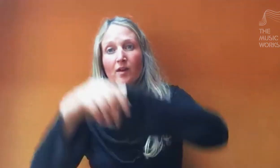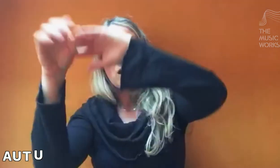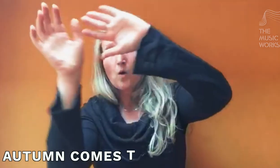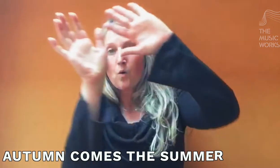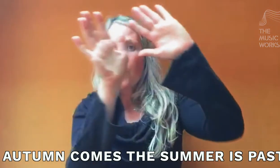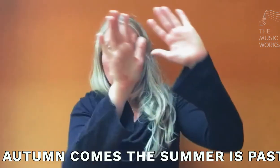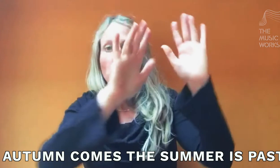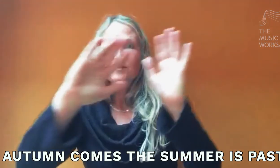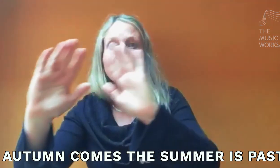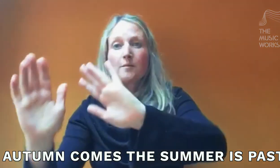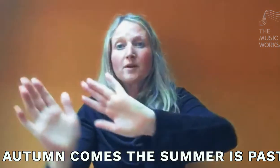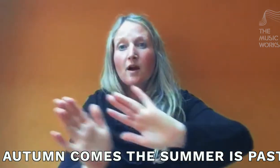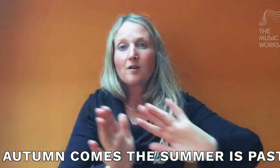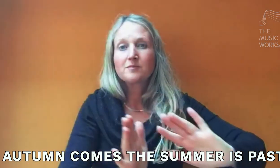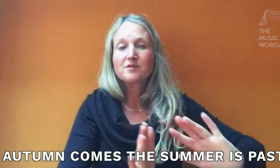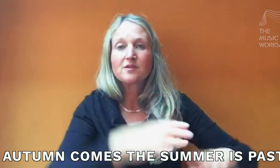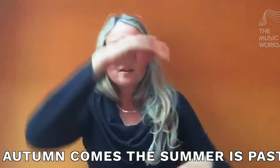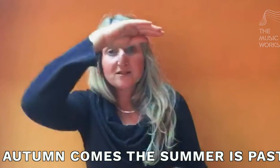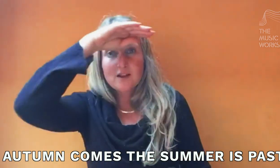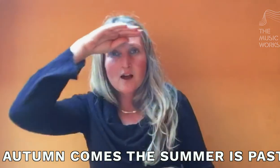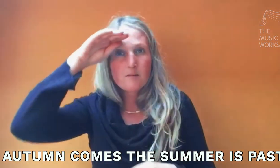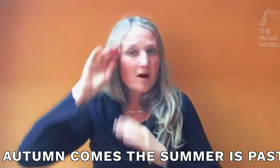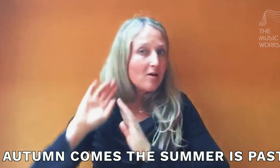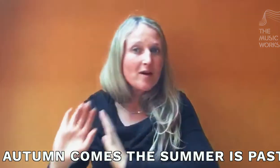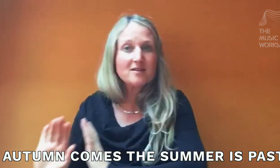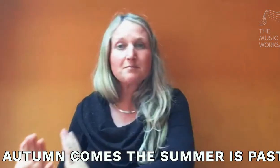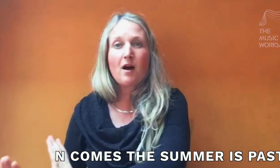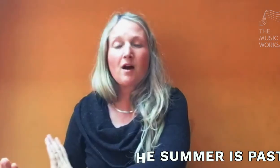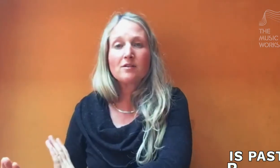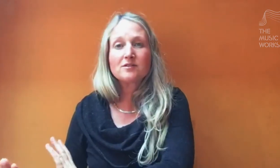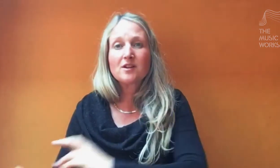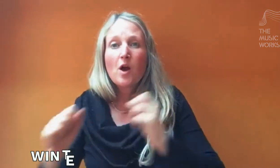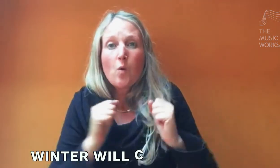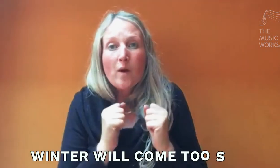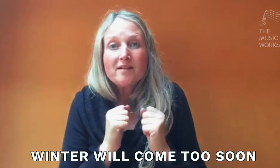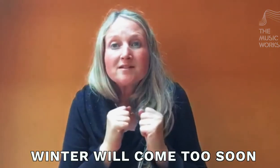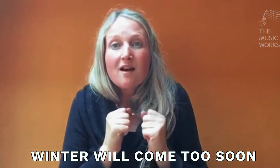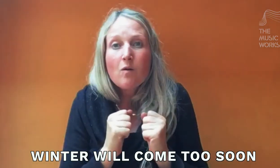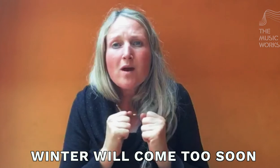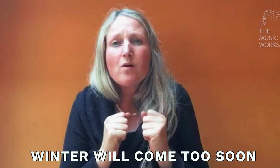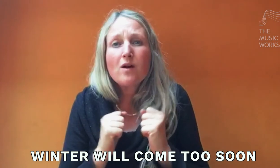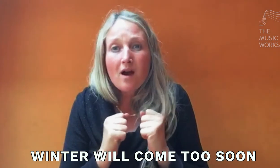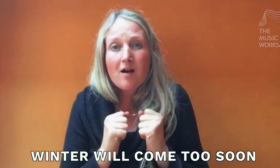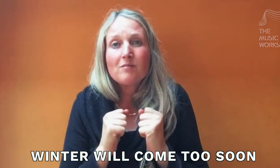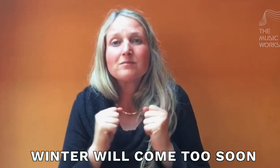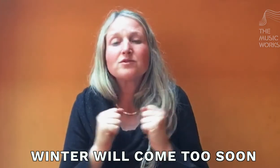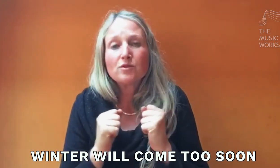Autumn comes, the summer is past, winter will come too